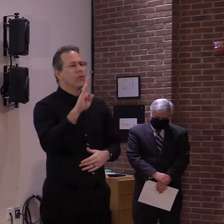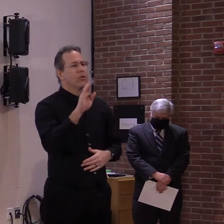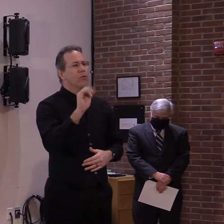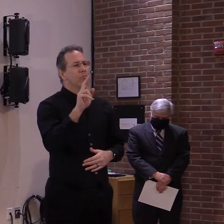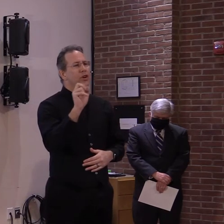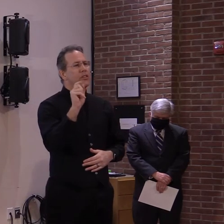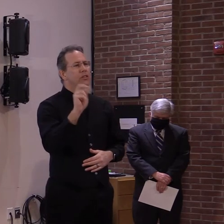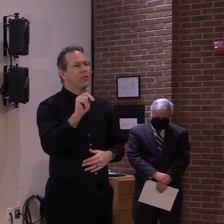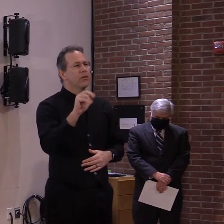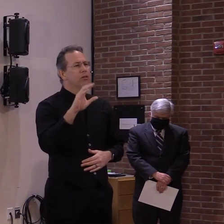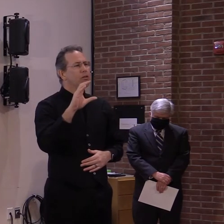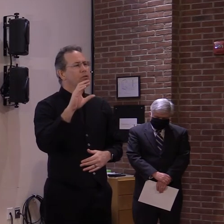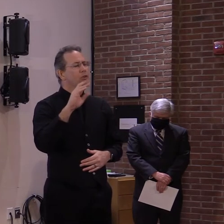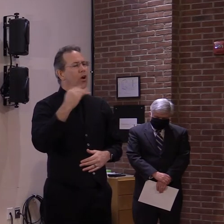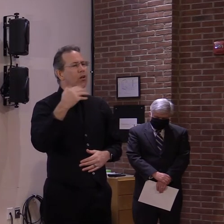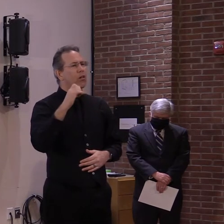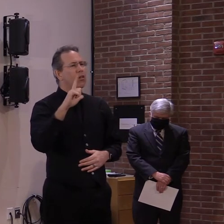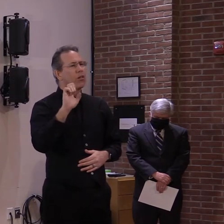Um,